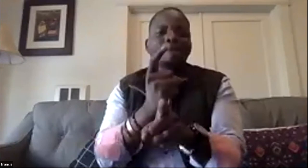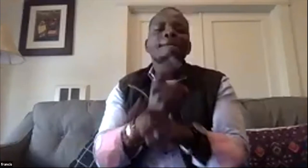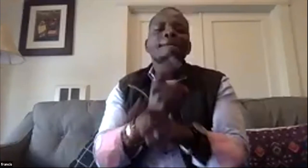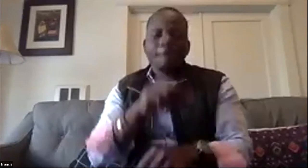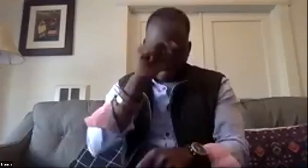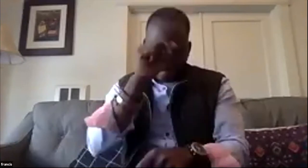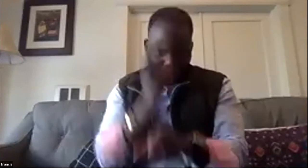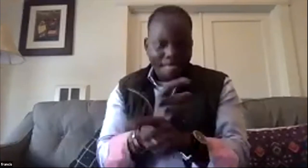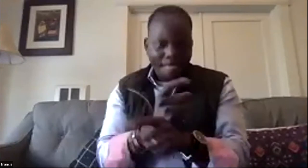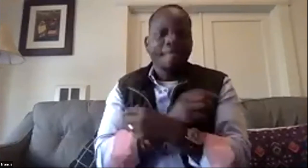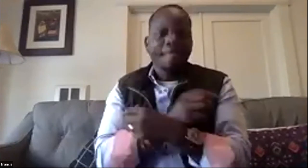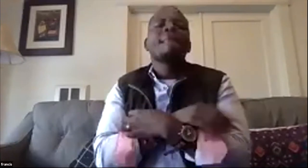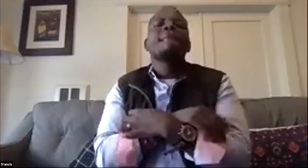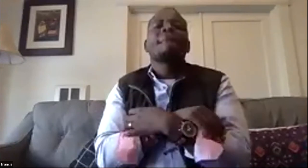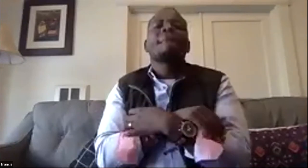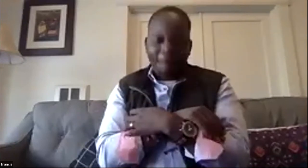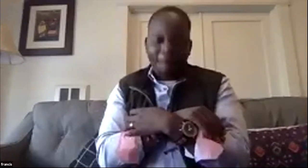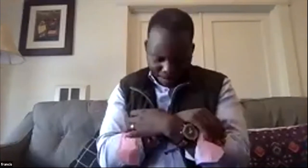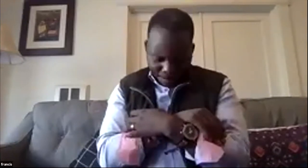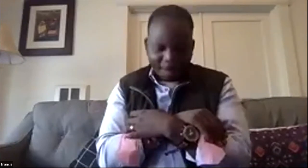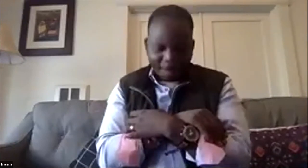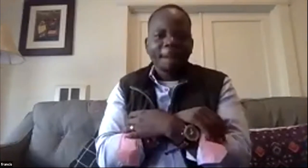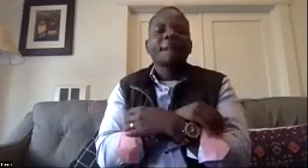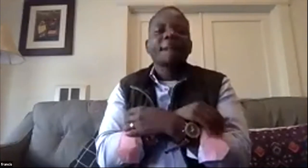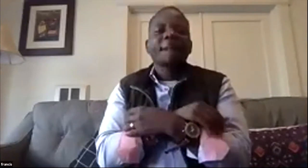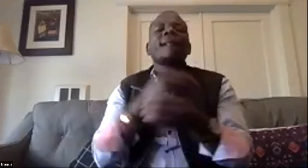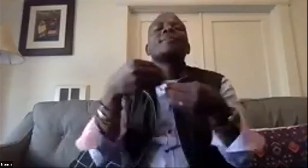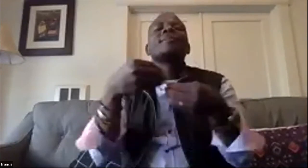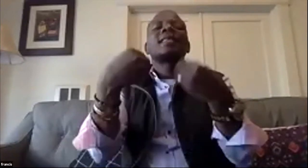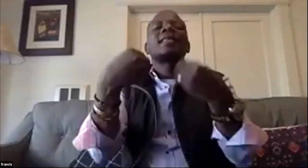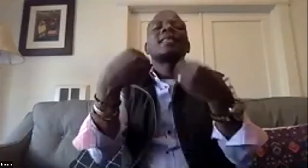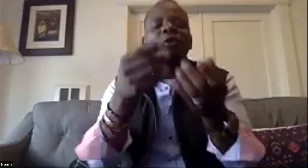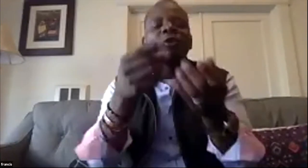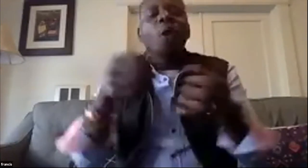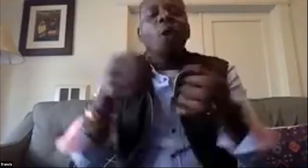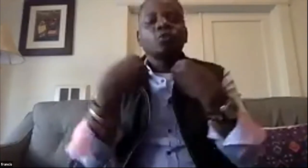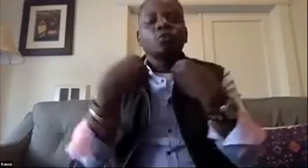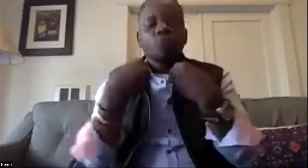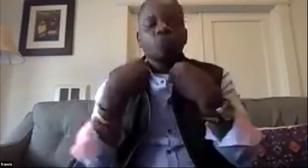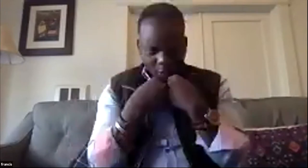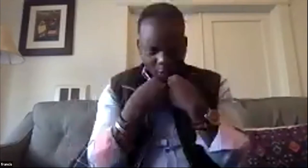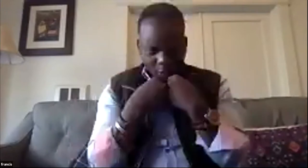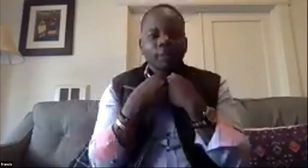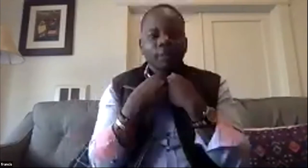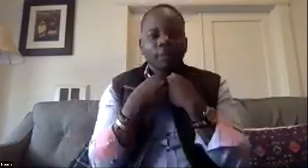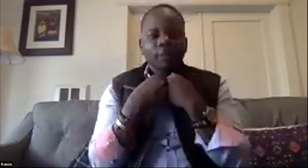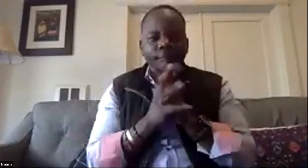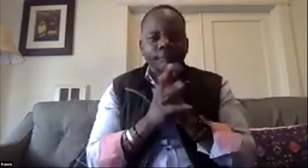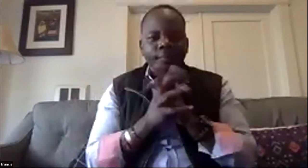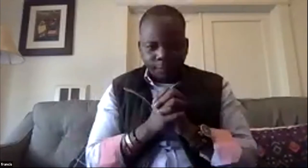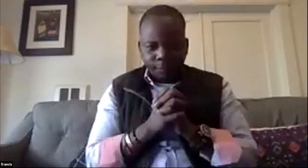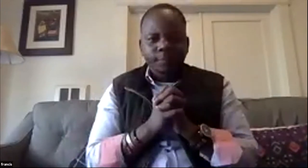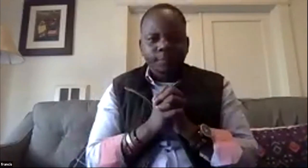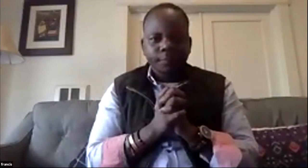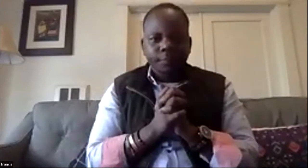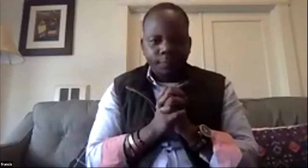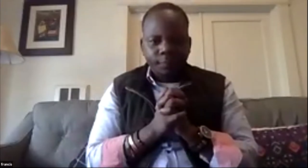tell you what i what i do so um to see if there's any